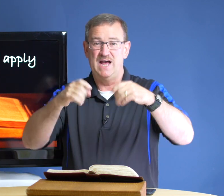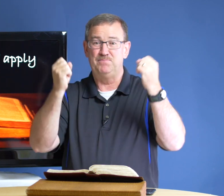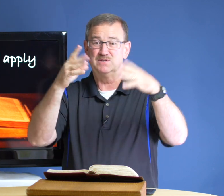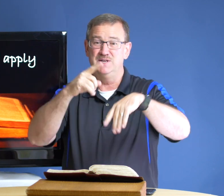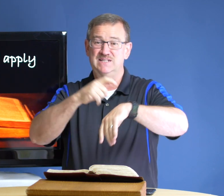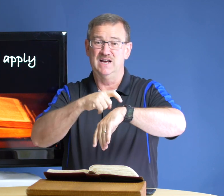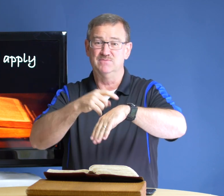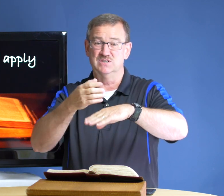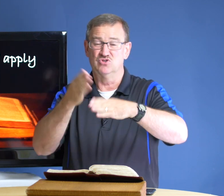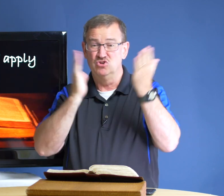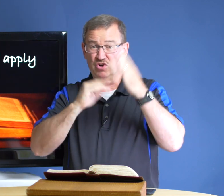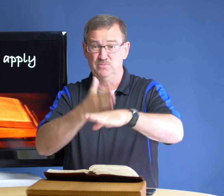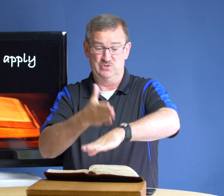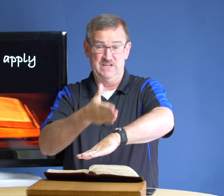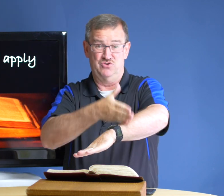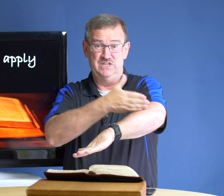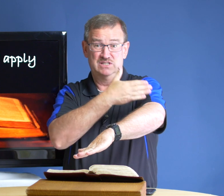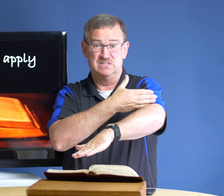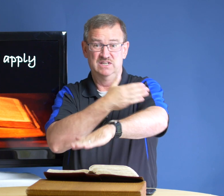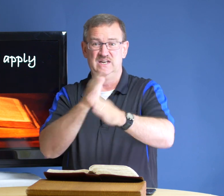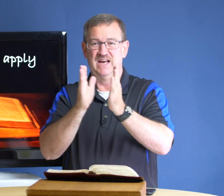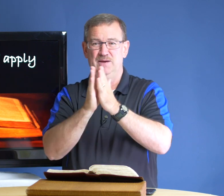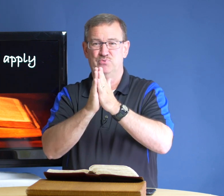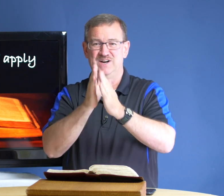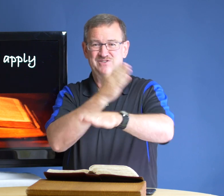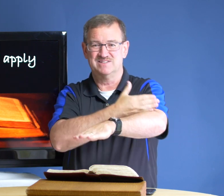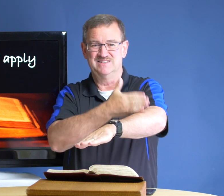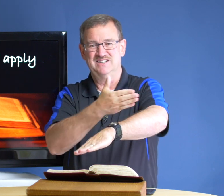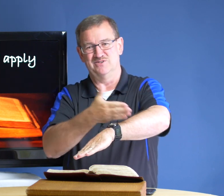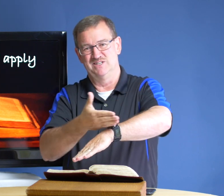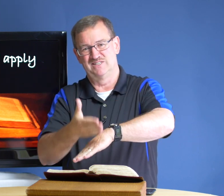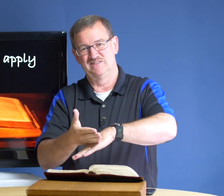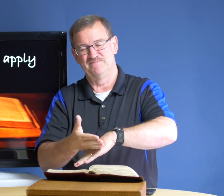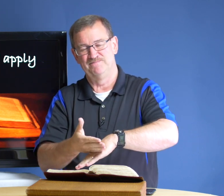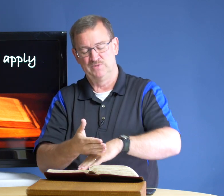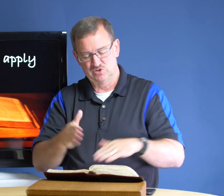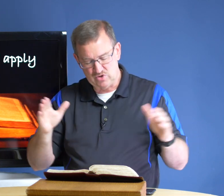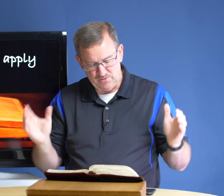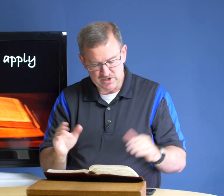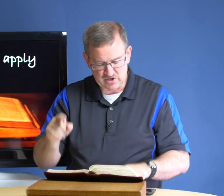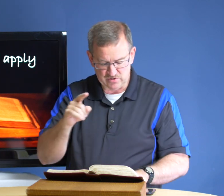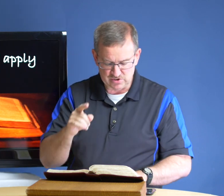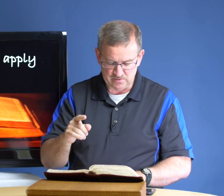happens many times is troubles increase and prayers decrease so i want to encourage you